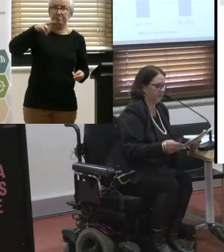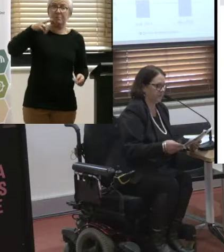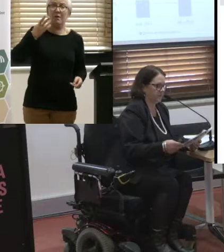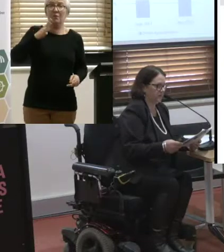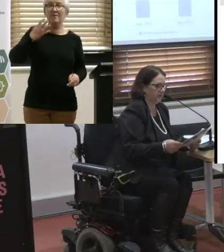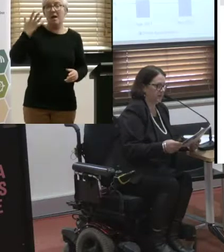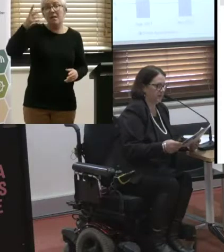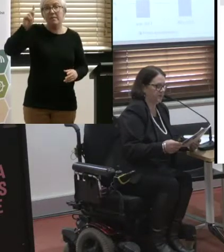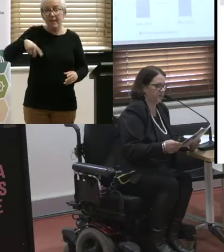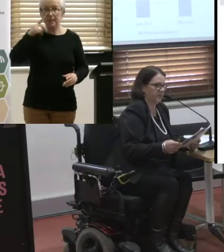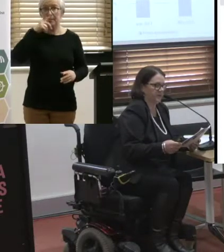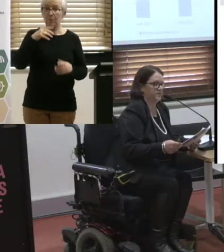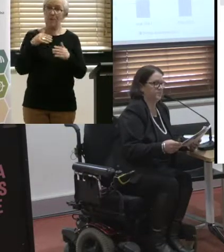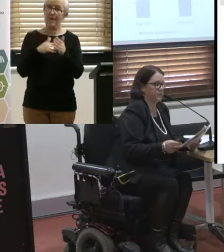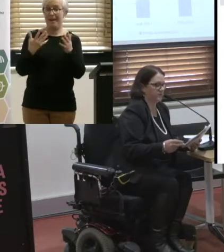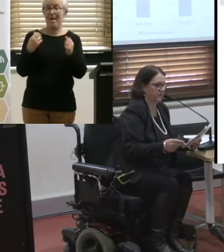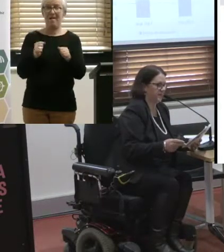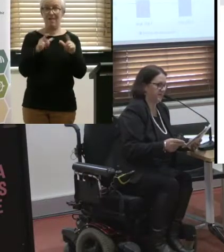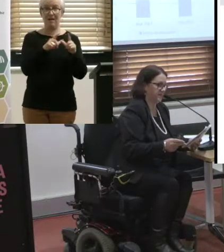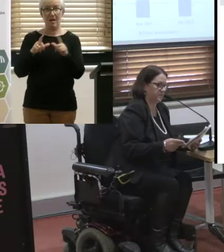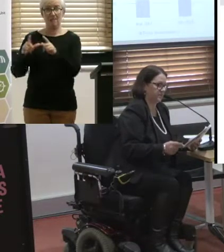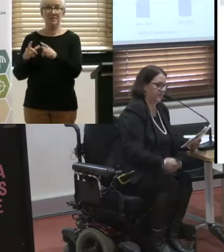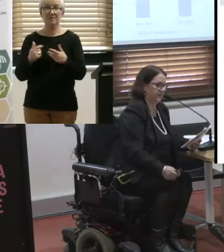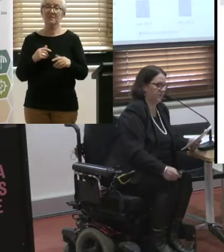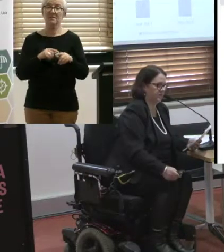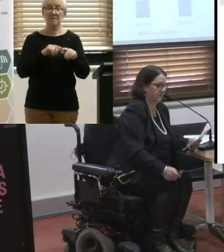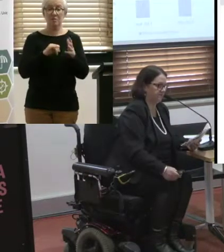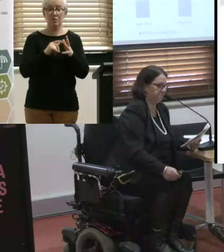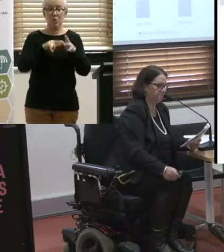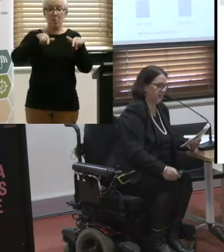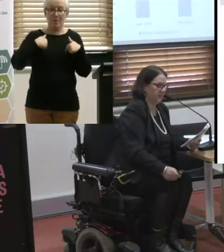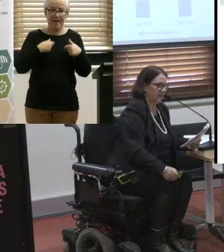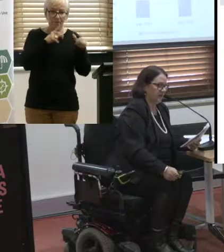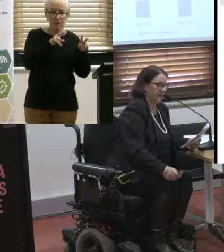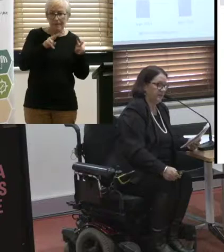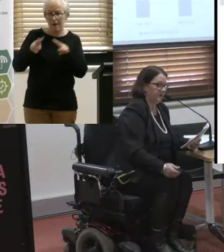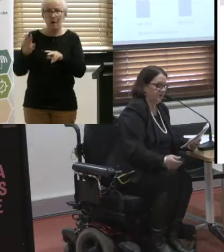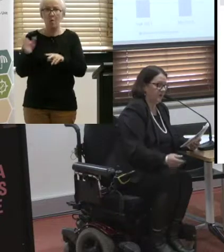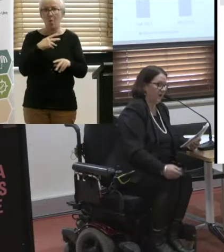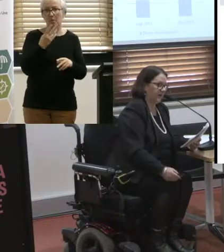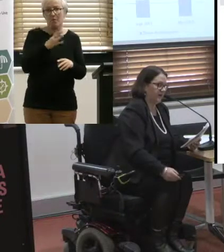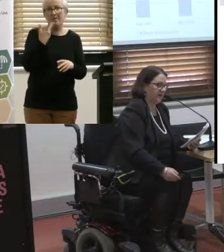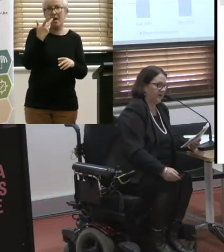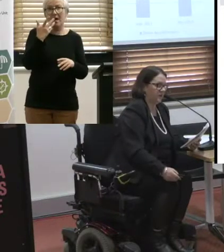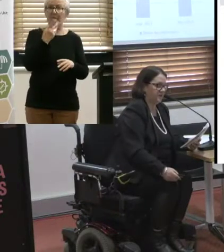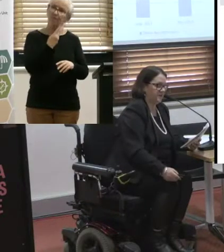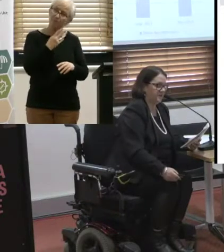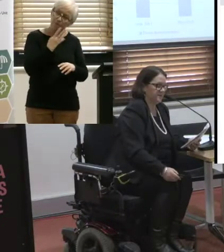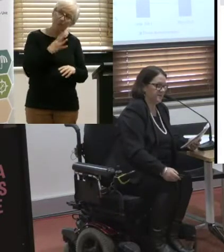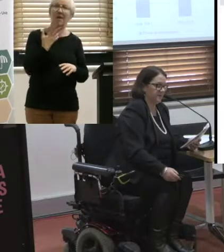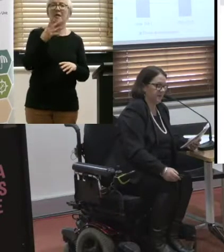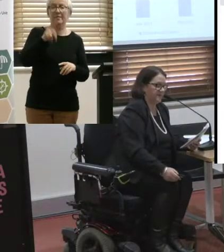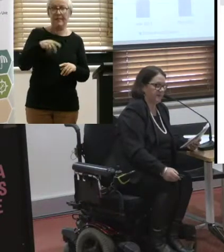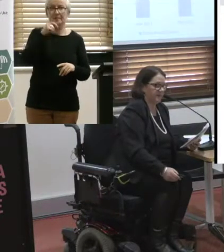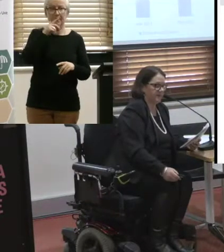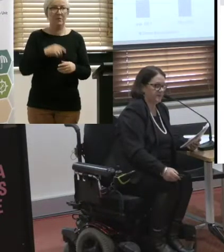commercial passenger vehicles Victoria has to keep an eye on. The number of hire car licences